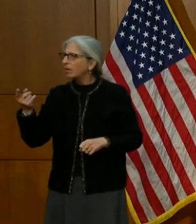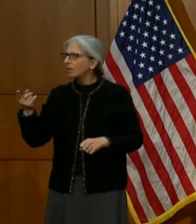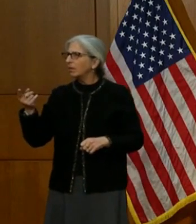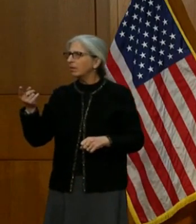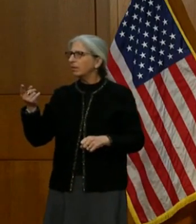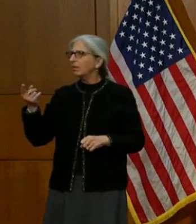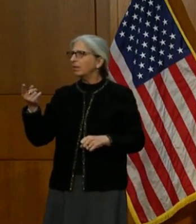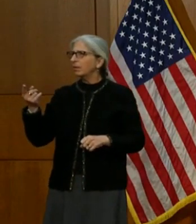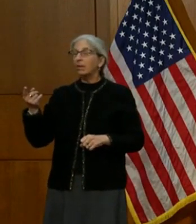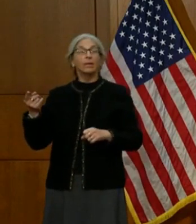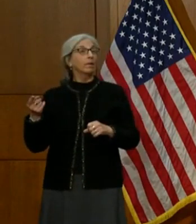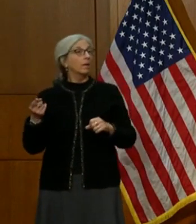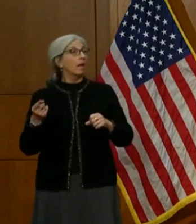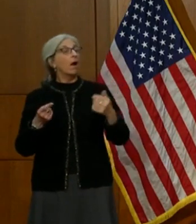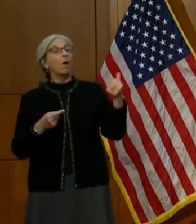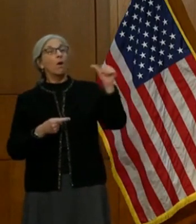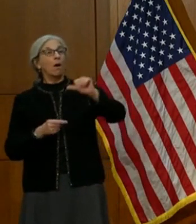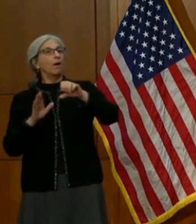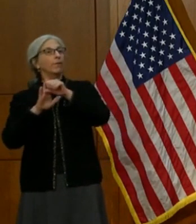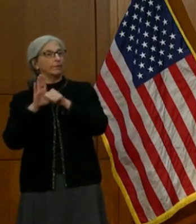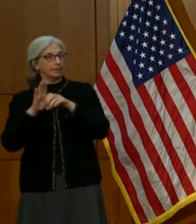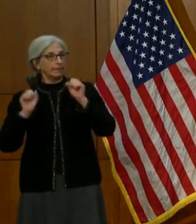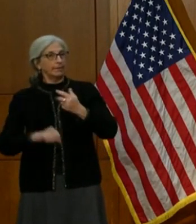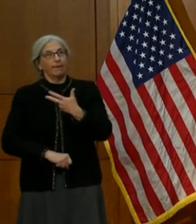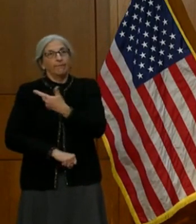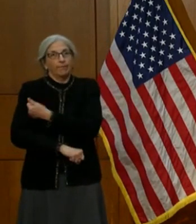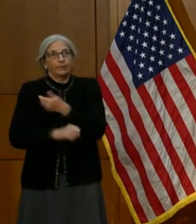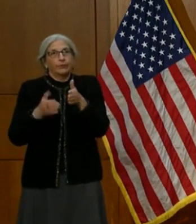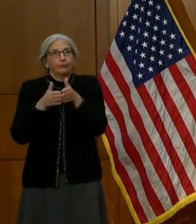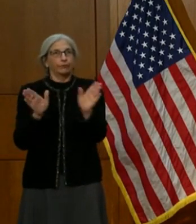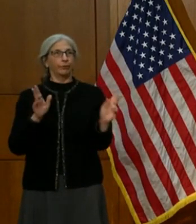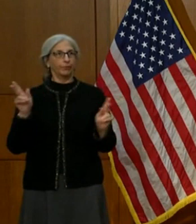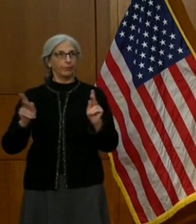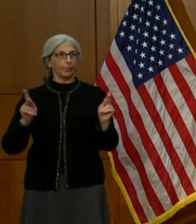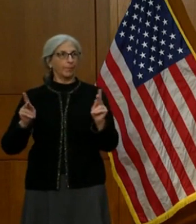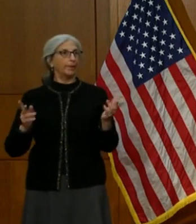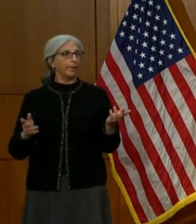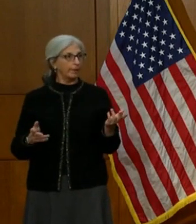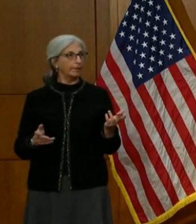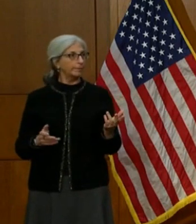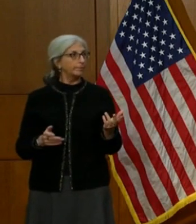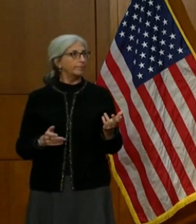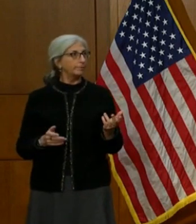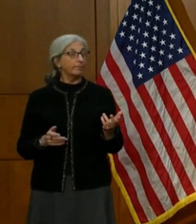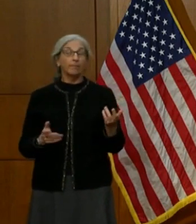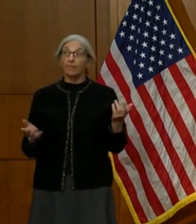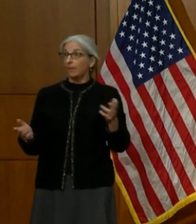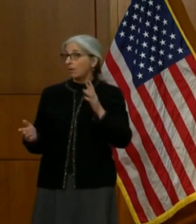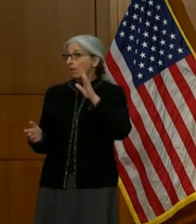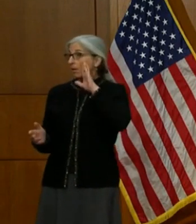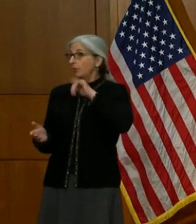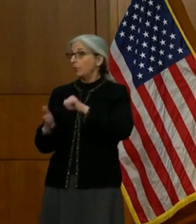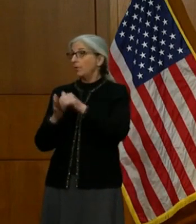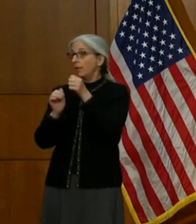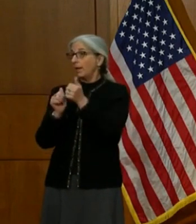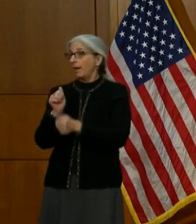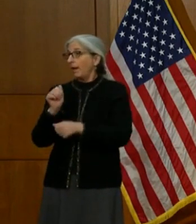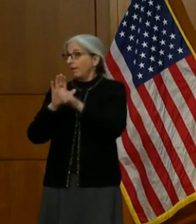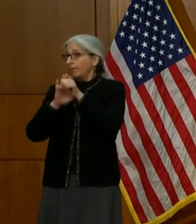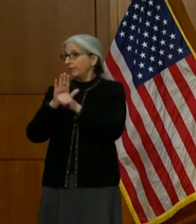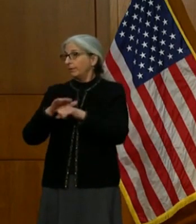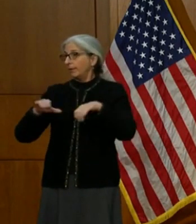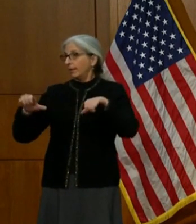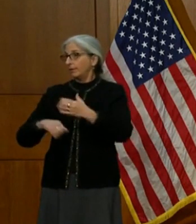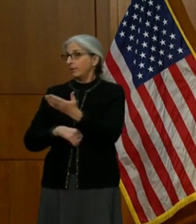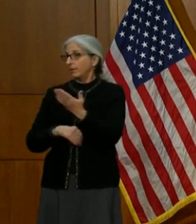the public. Okay, well, I guess every state maybe does things a little bit differently, but